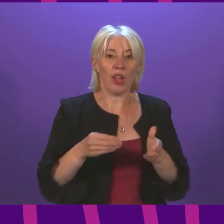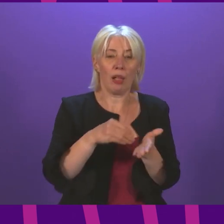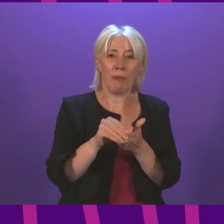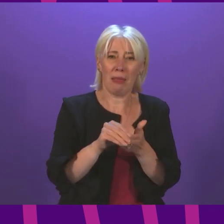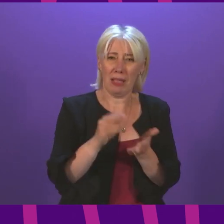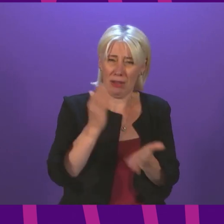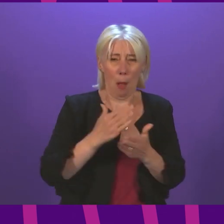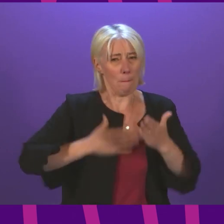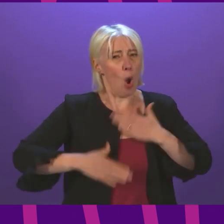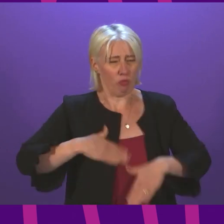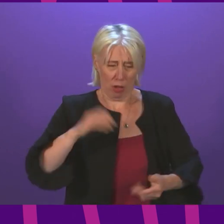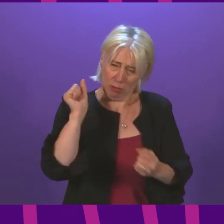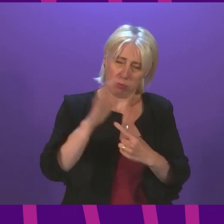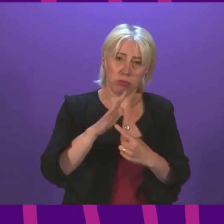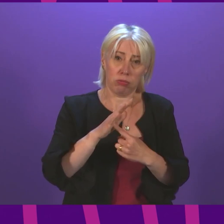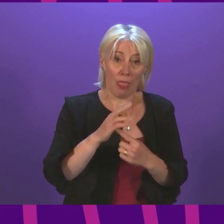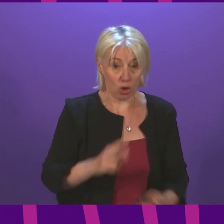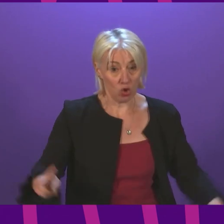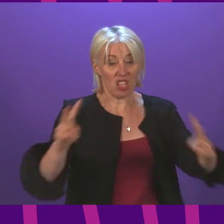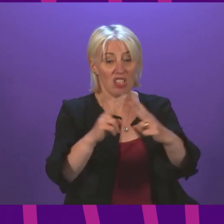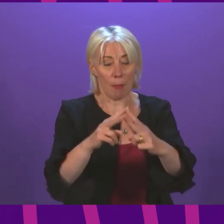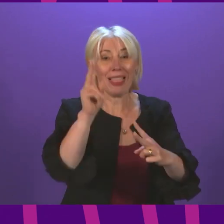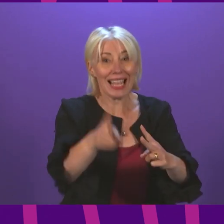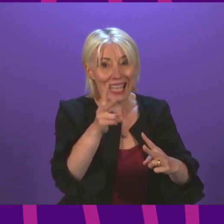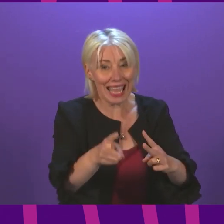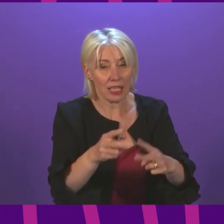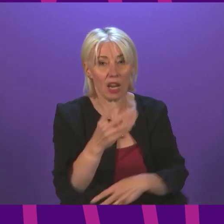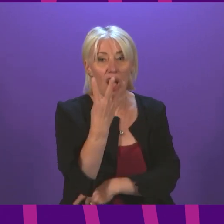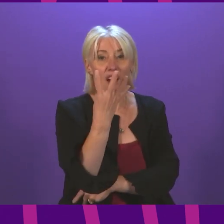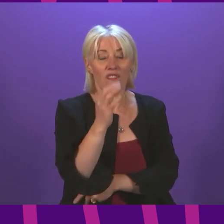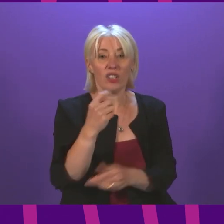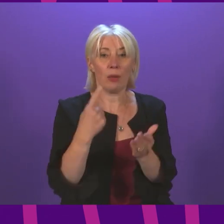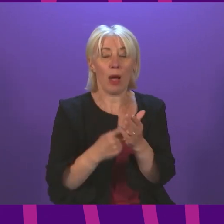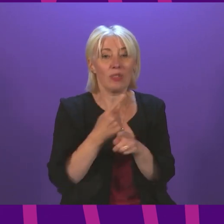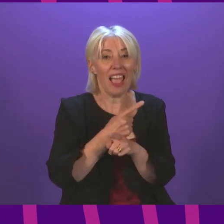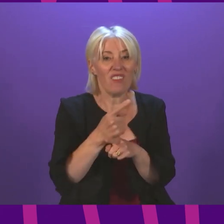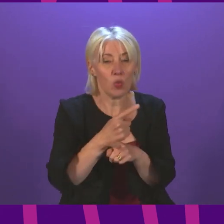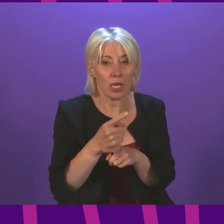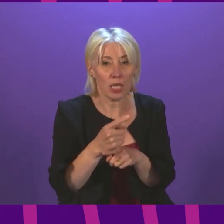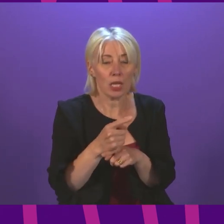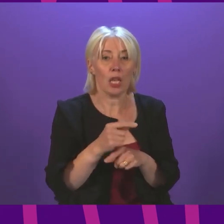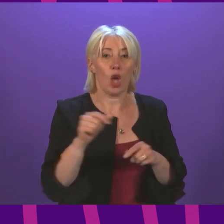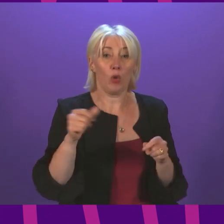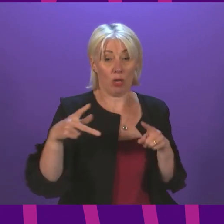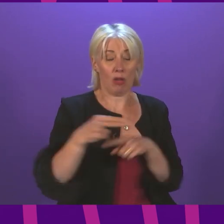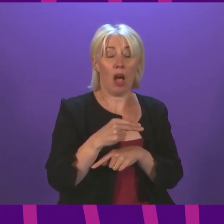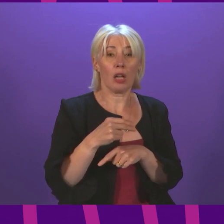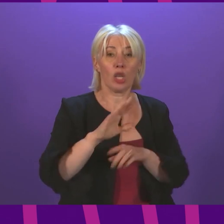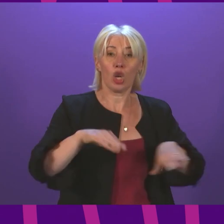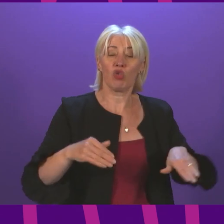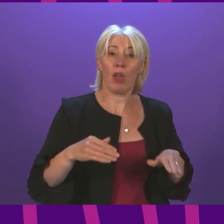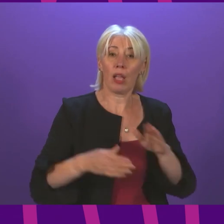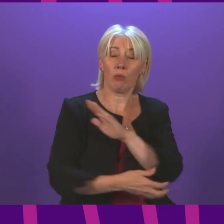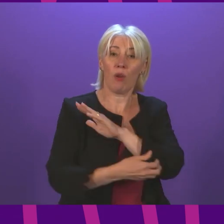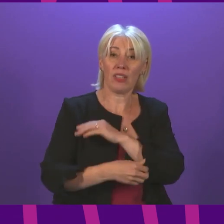imperative, as is doubling it again. Introducing a £40 per week payment would cut child poverty by a third in one